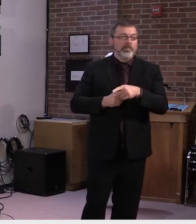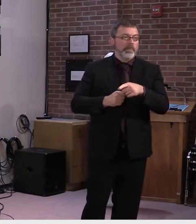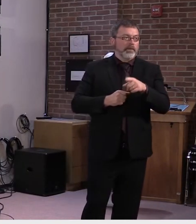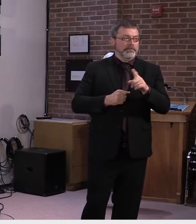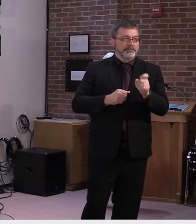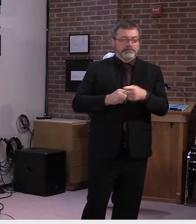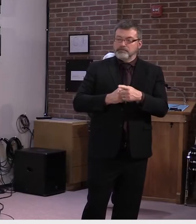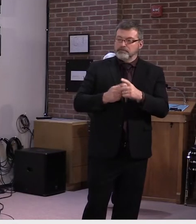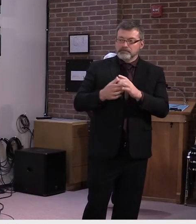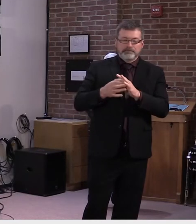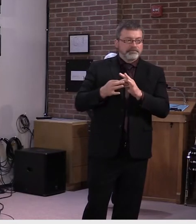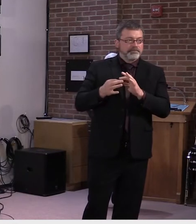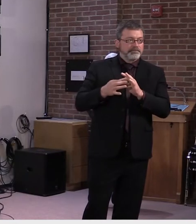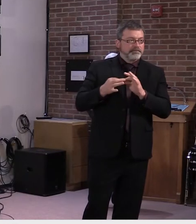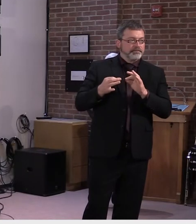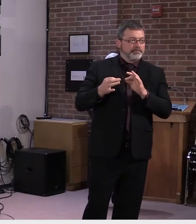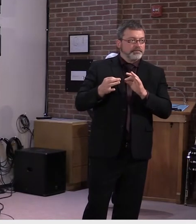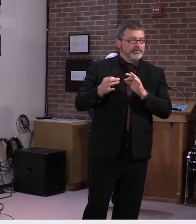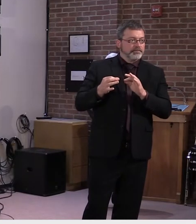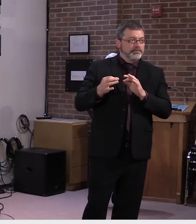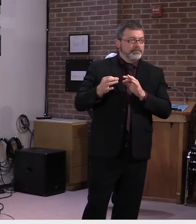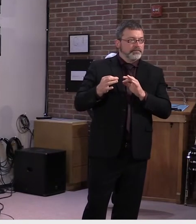Kevin McCallum, seven days.